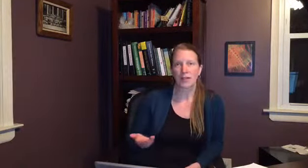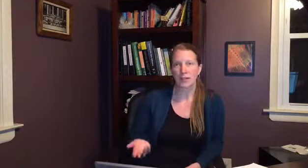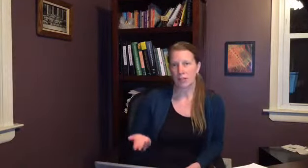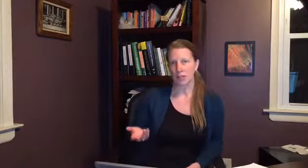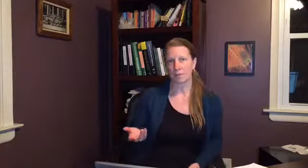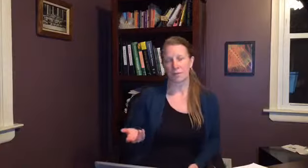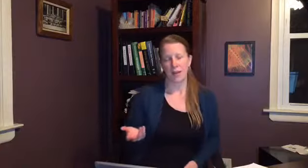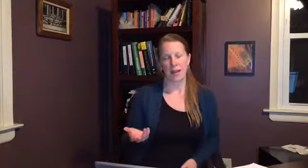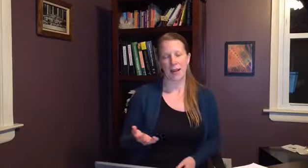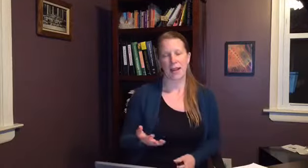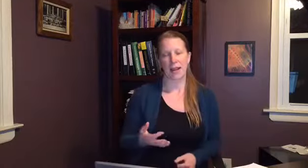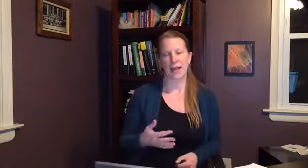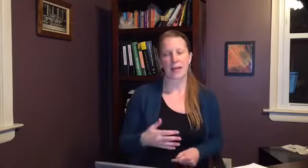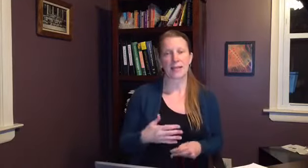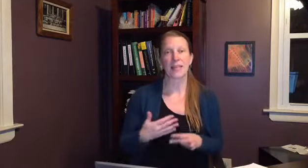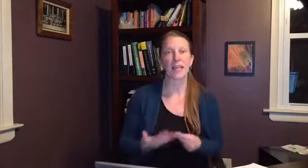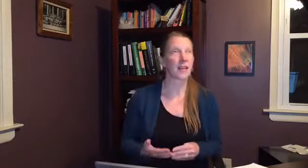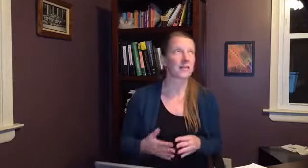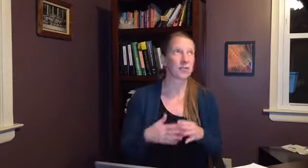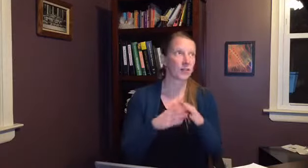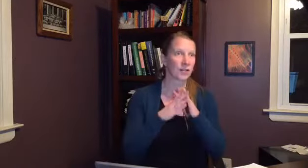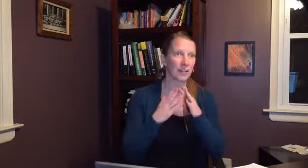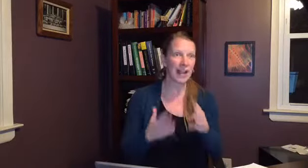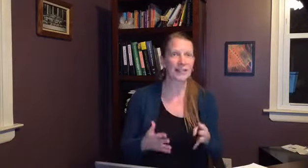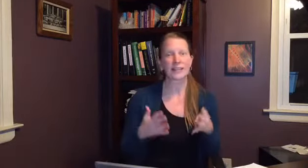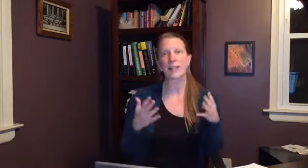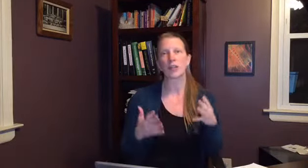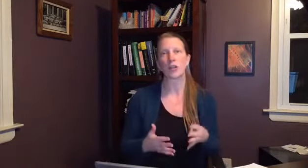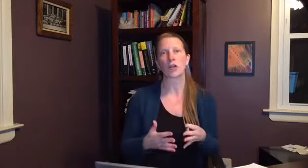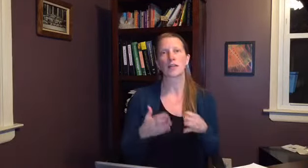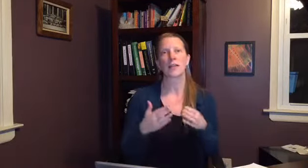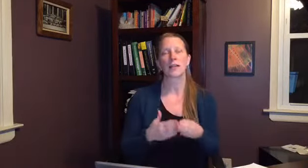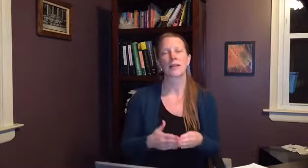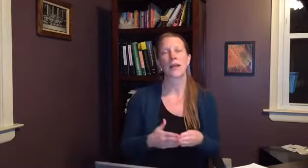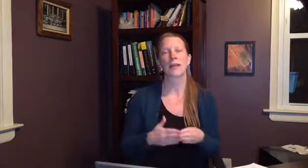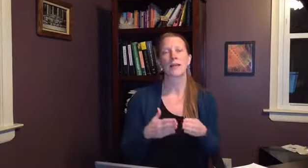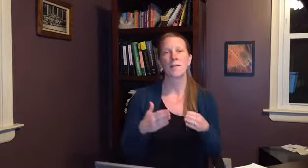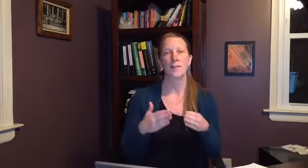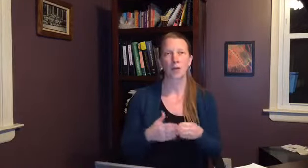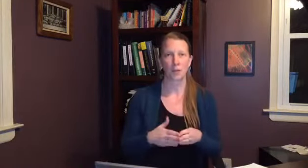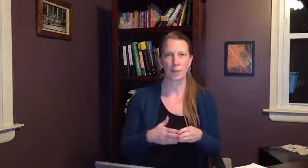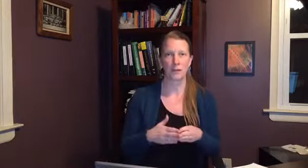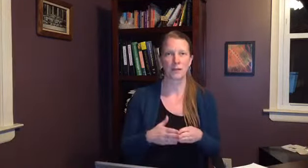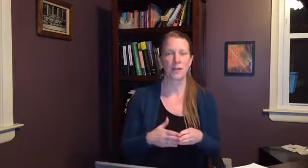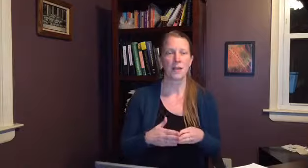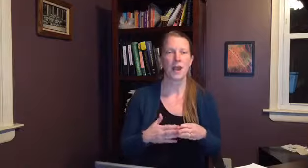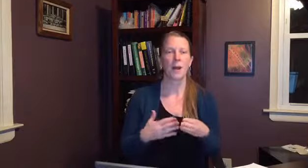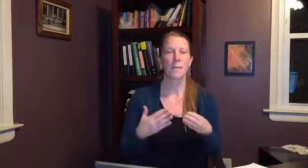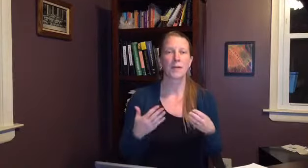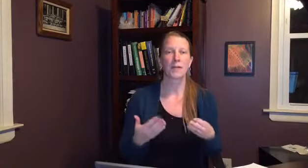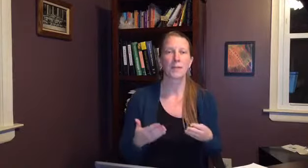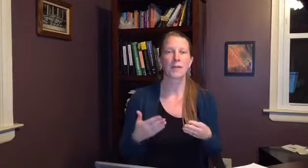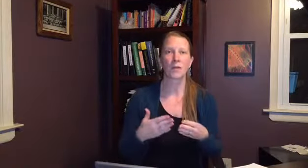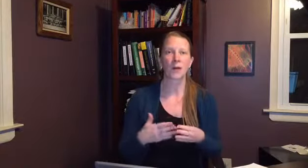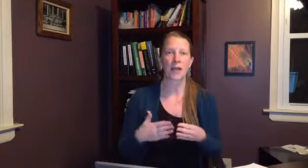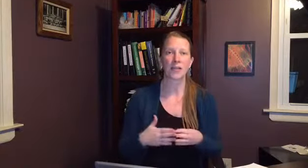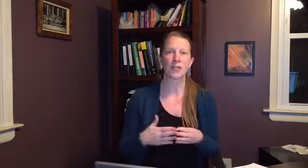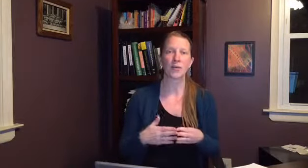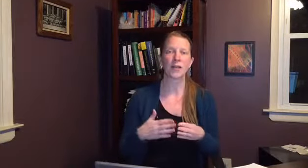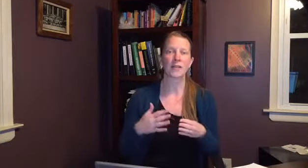lesion and it it just classically looks like herpes um but typically what i do is